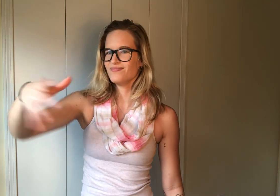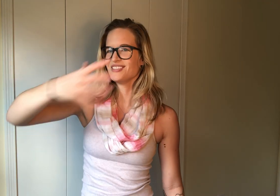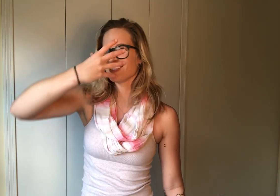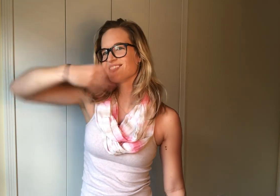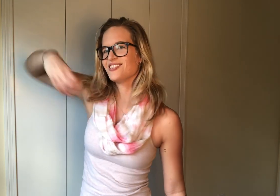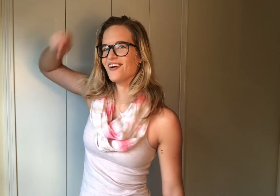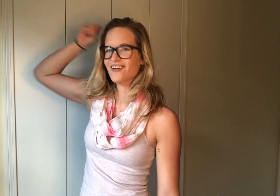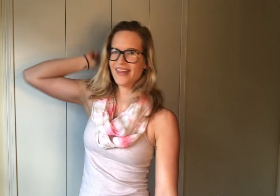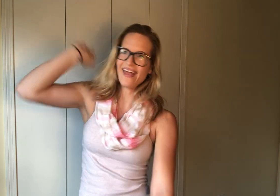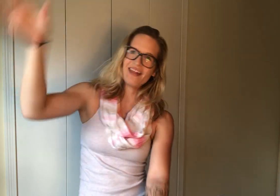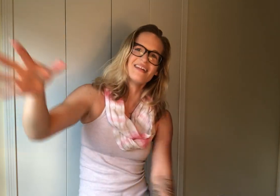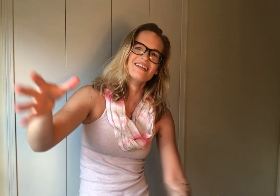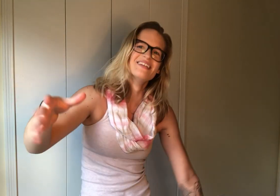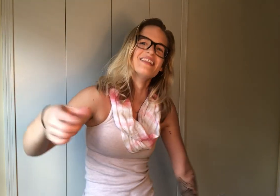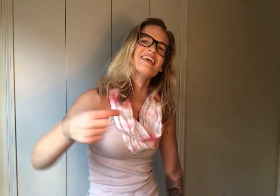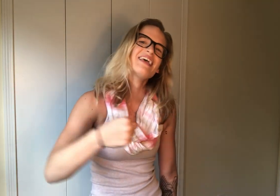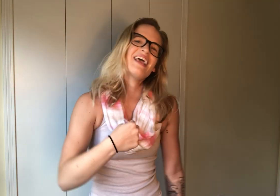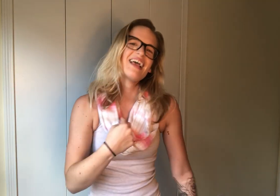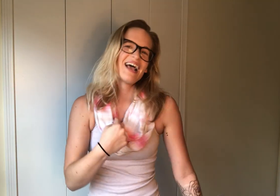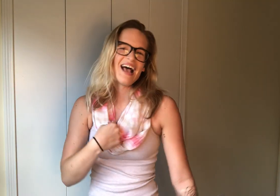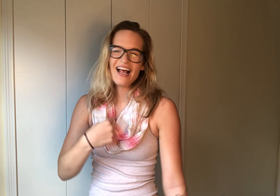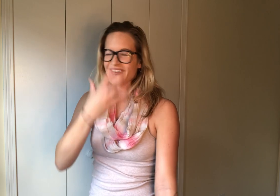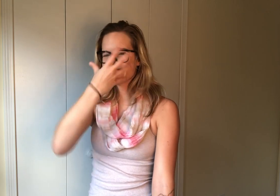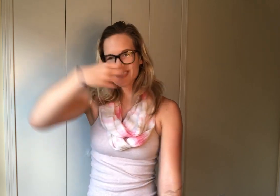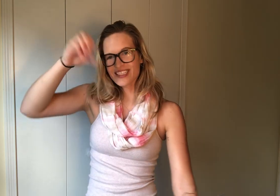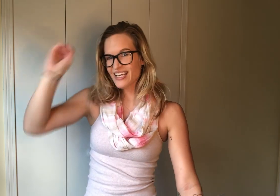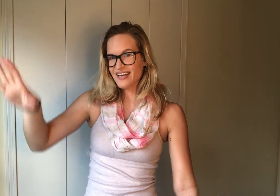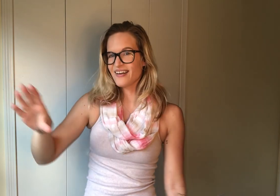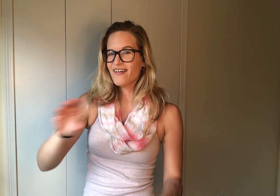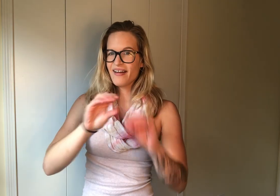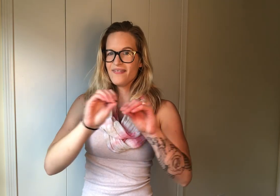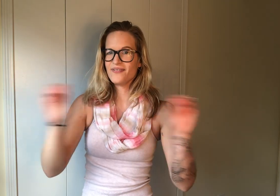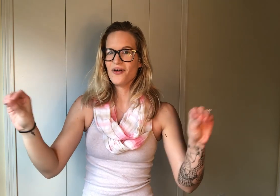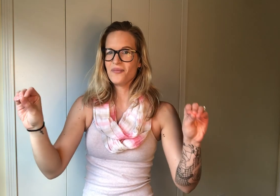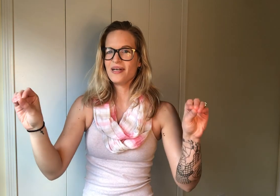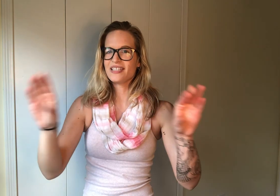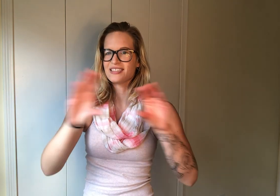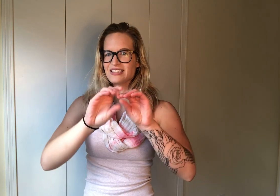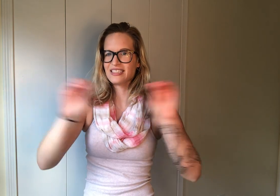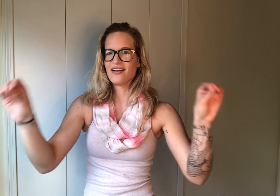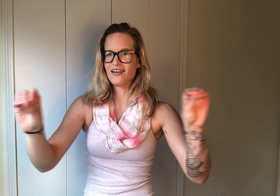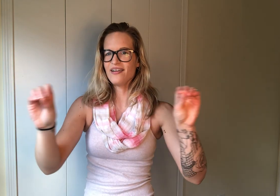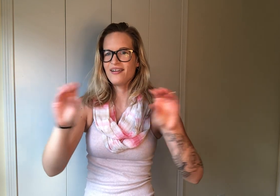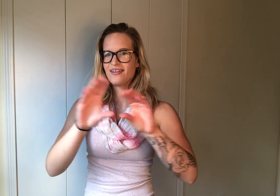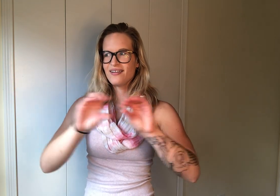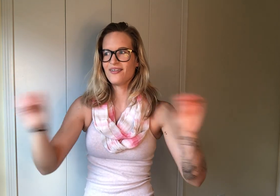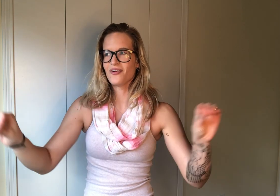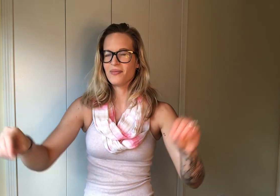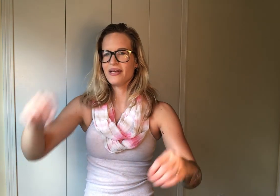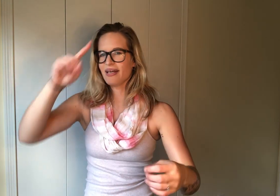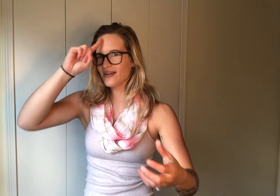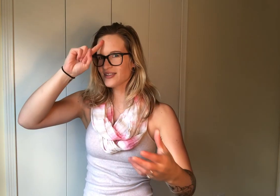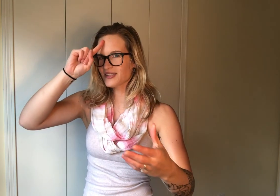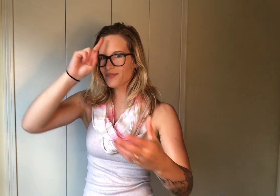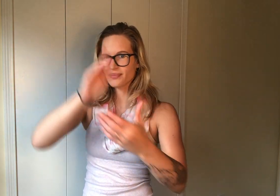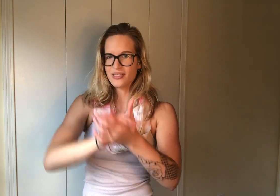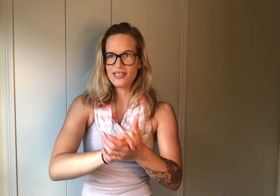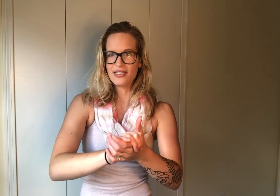just chuck that, I don't really care if nobody, this is none, nobody else believes,